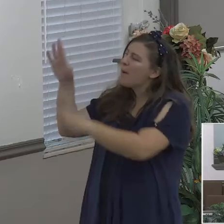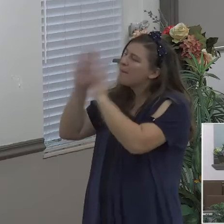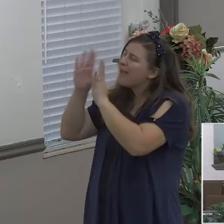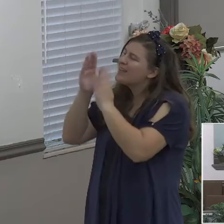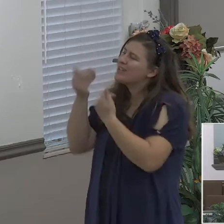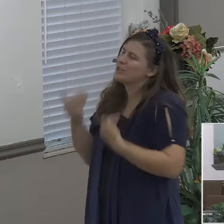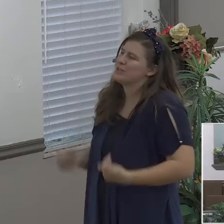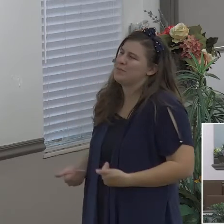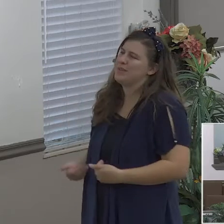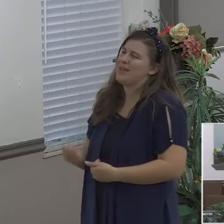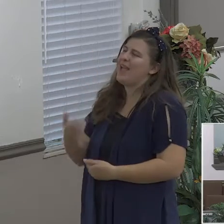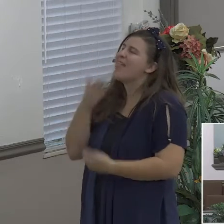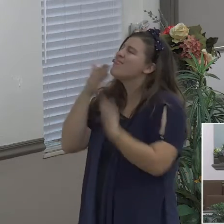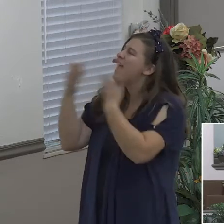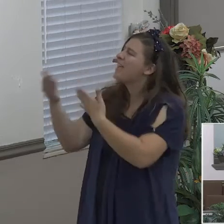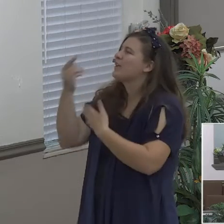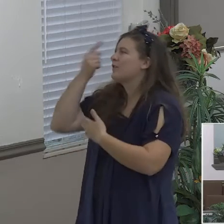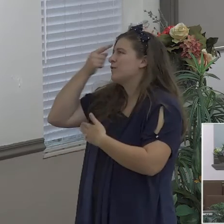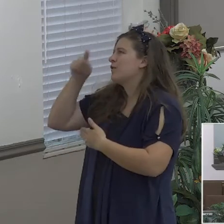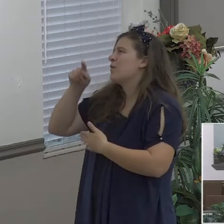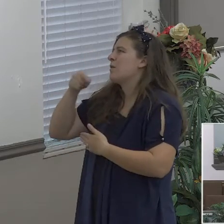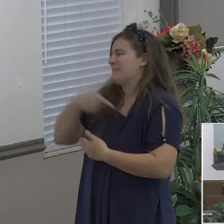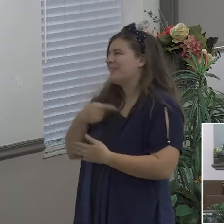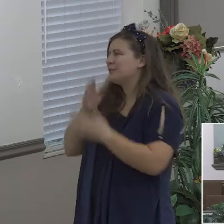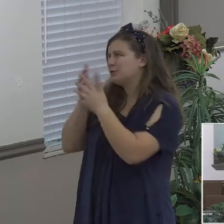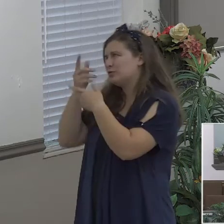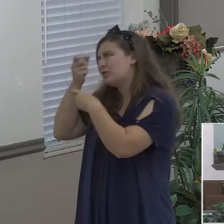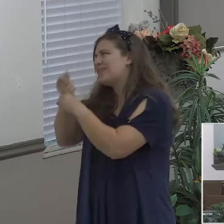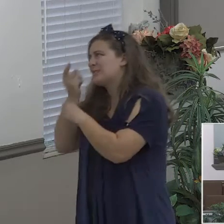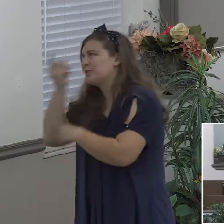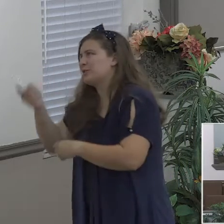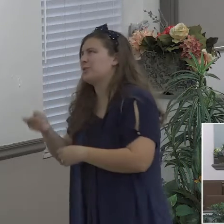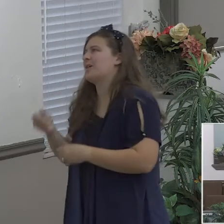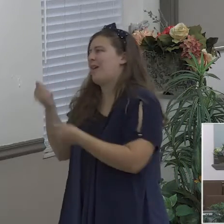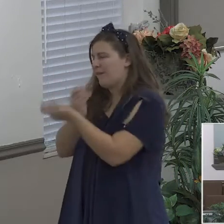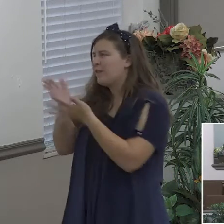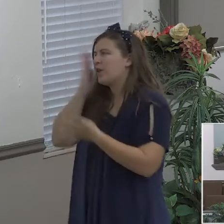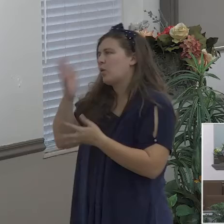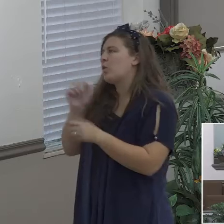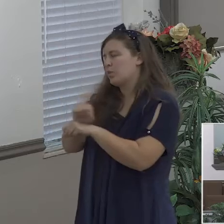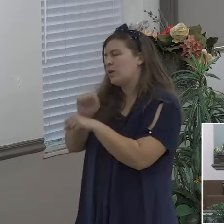to them who love God to them who are called according to your purpose